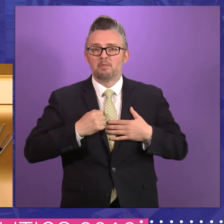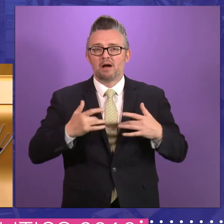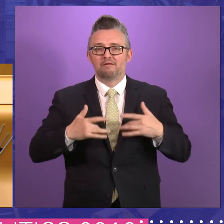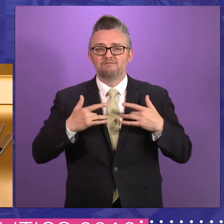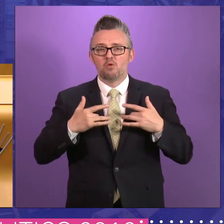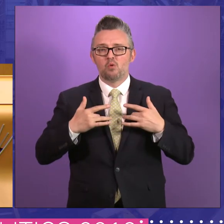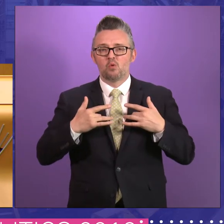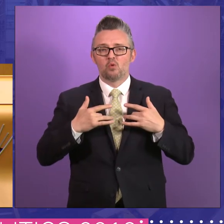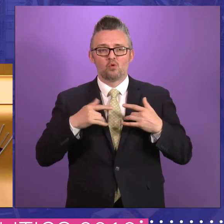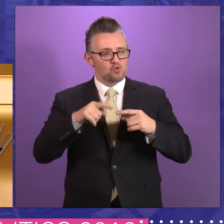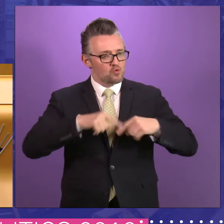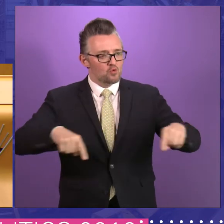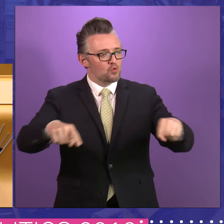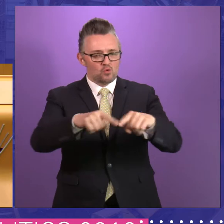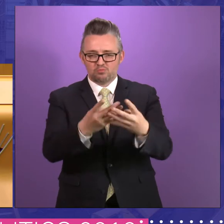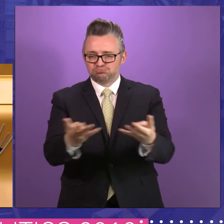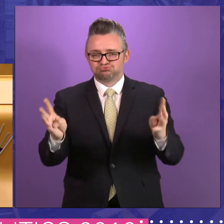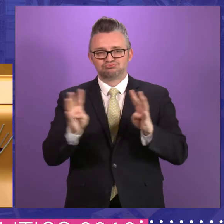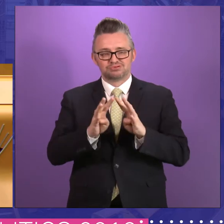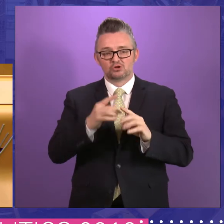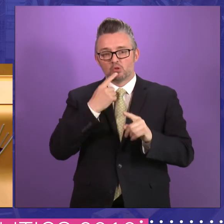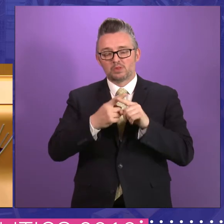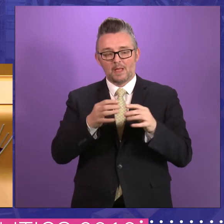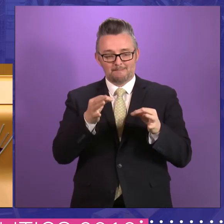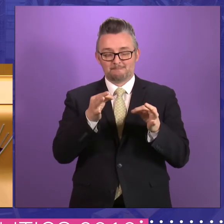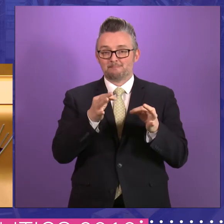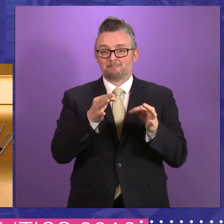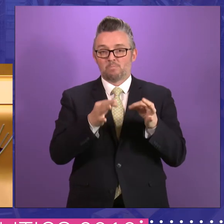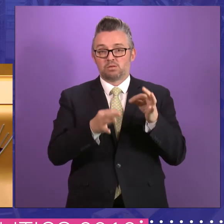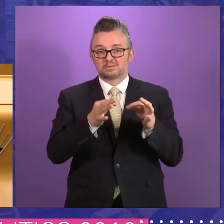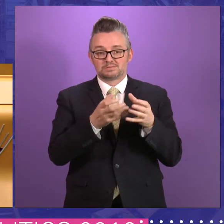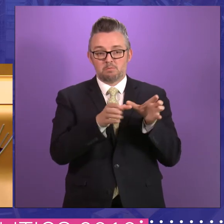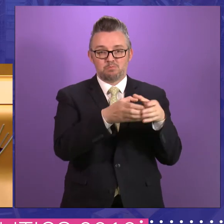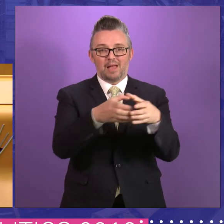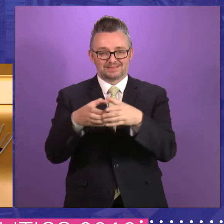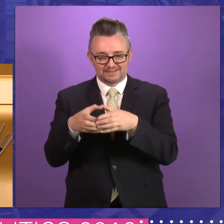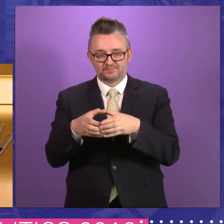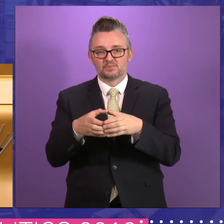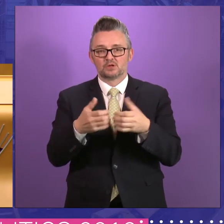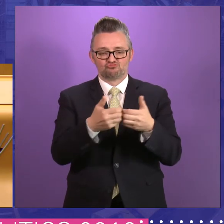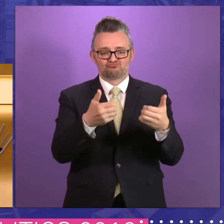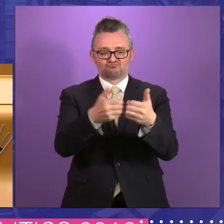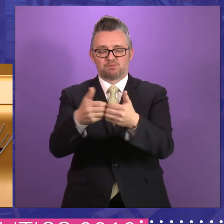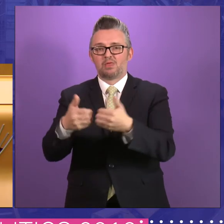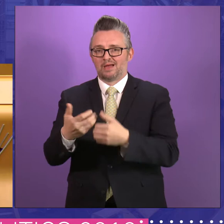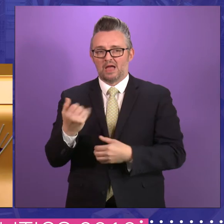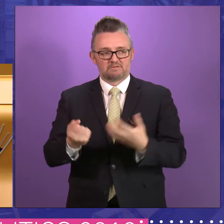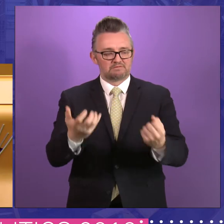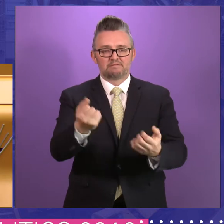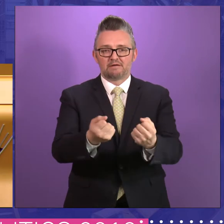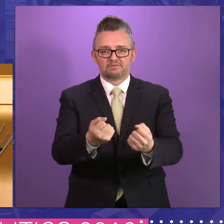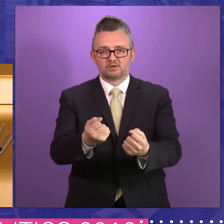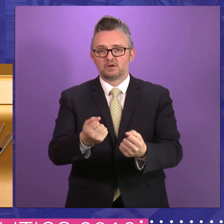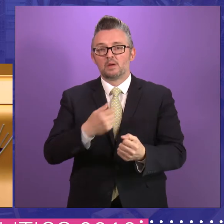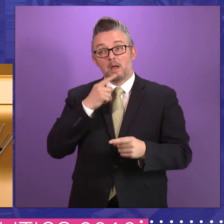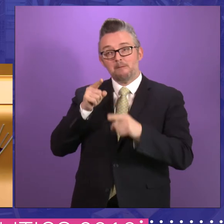folk around the convention table would have is that party politics and tribalism has played a much bigger part. And I don't think we can just blame Kenny and